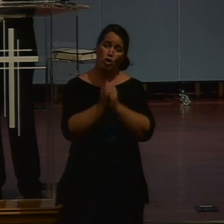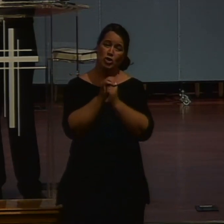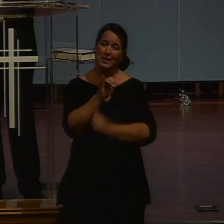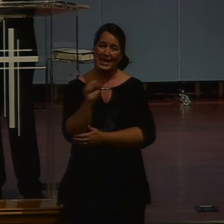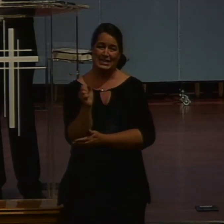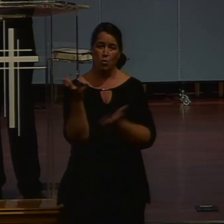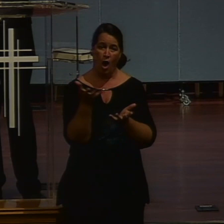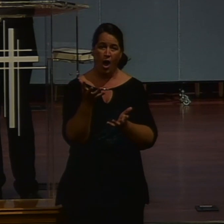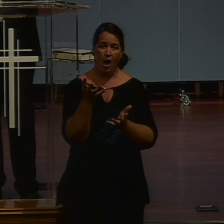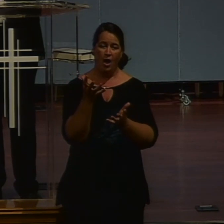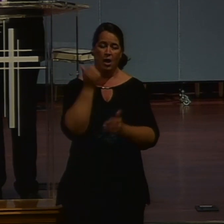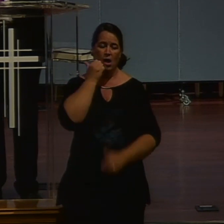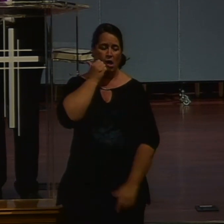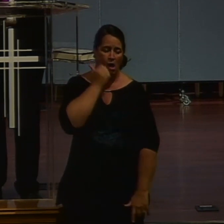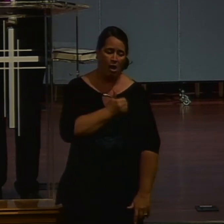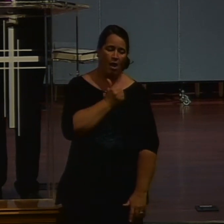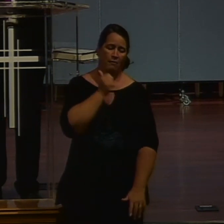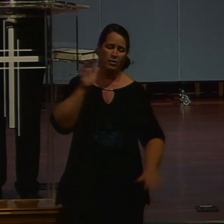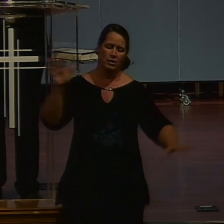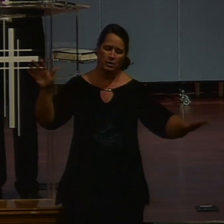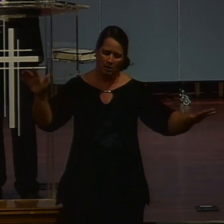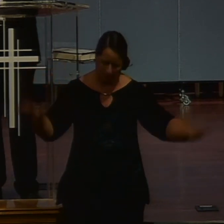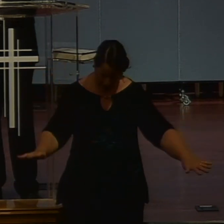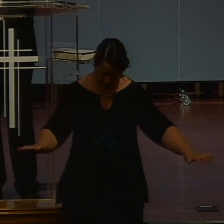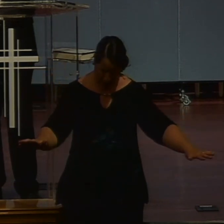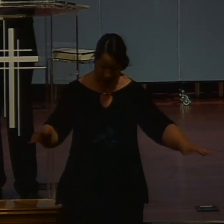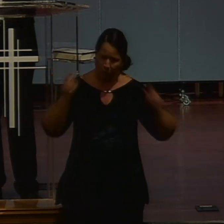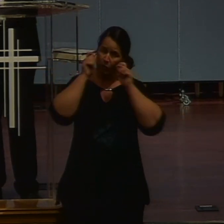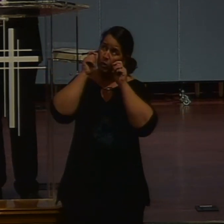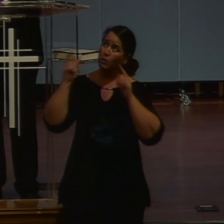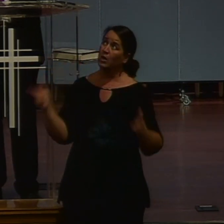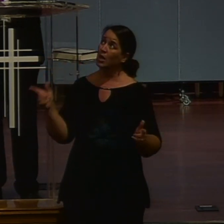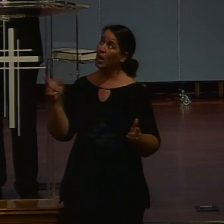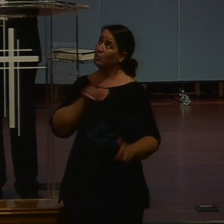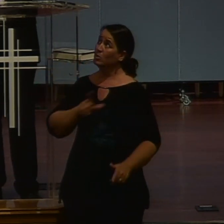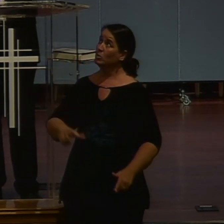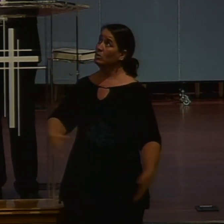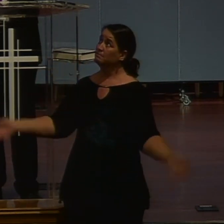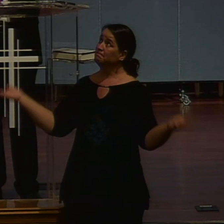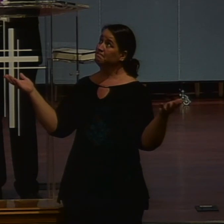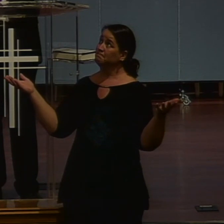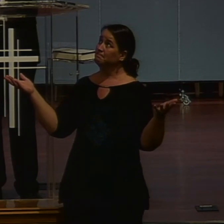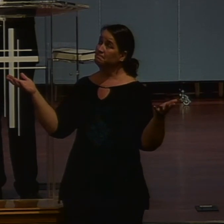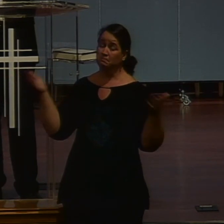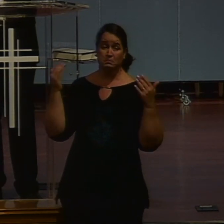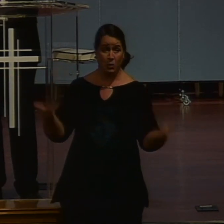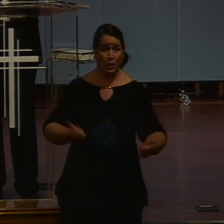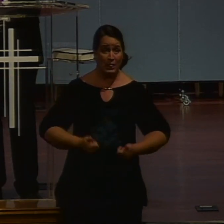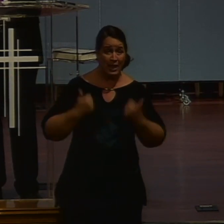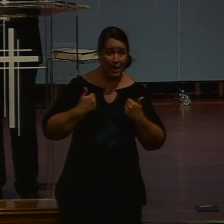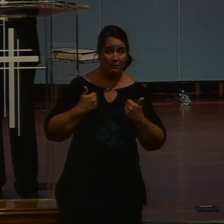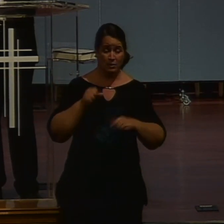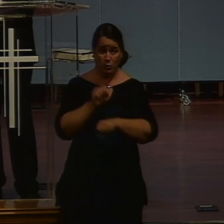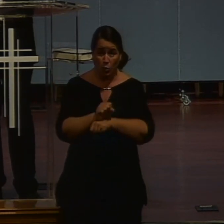dear ones. Is prostrating ourselves before God. When we wake up. As we live. As we work. As we do